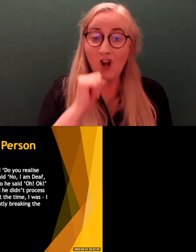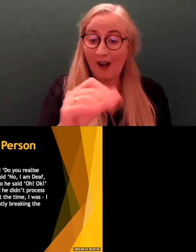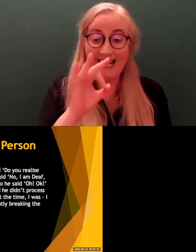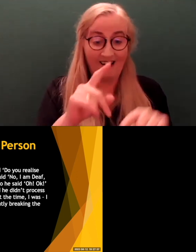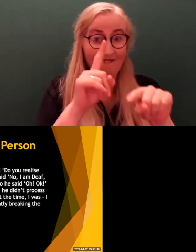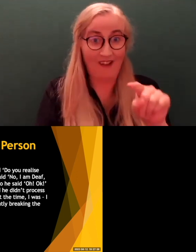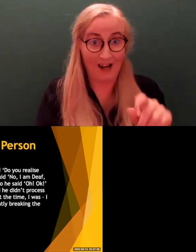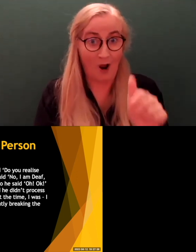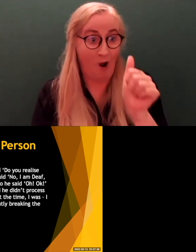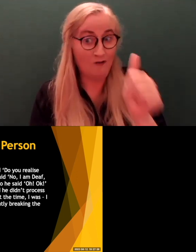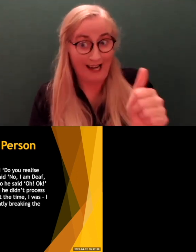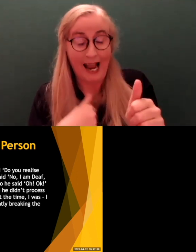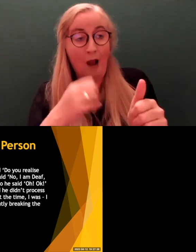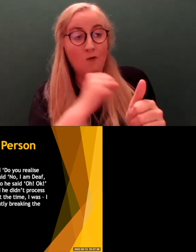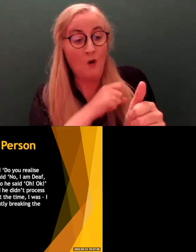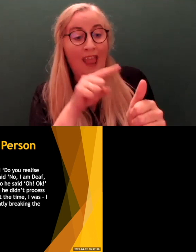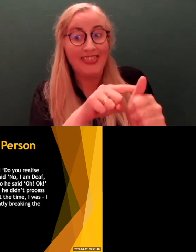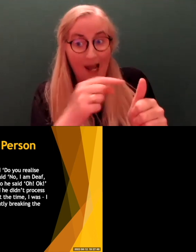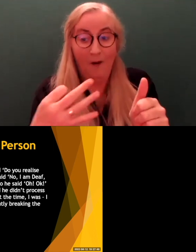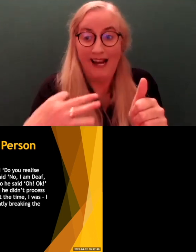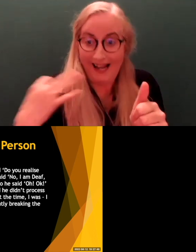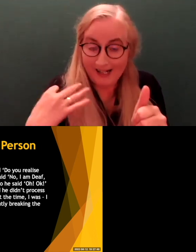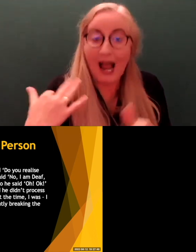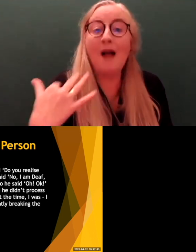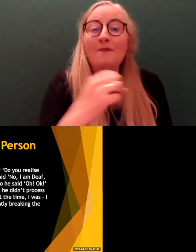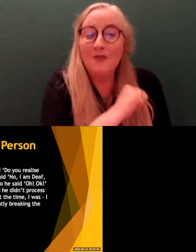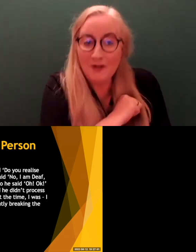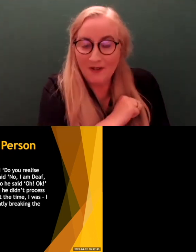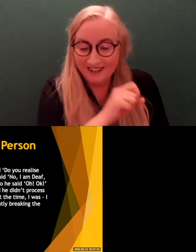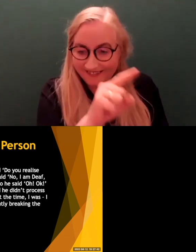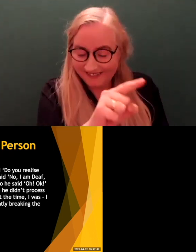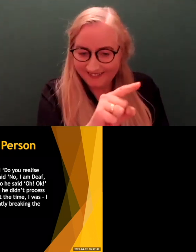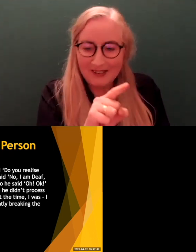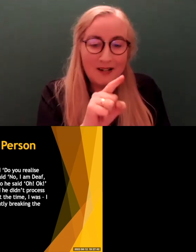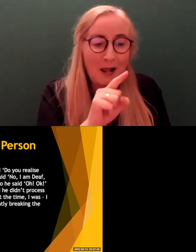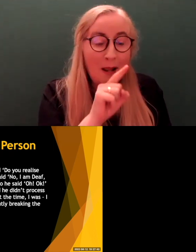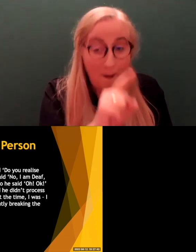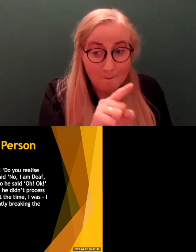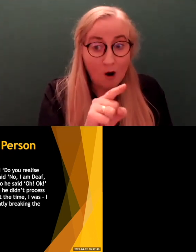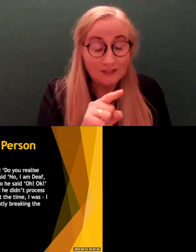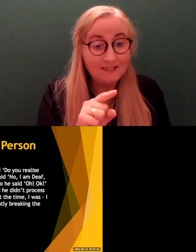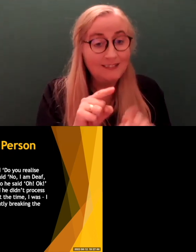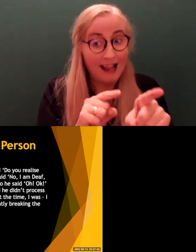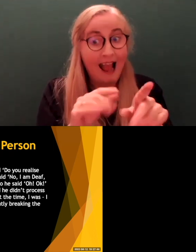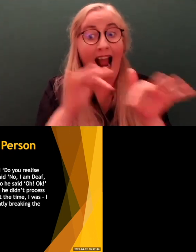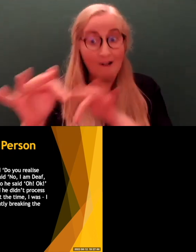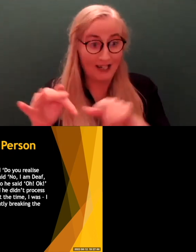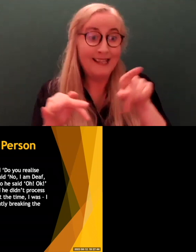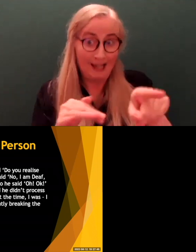sure they were delighted. They were delighted with it and were quite careful on the road thereafter, I believe. But